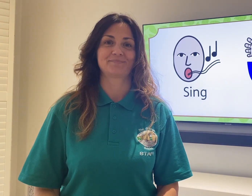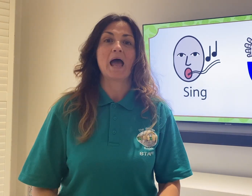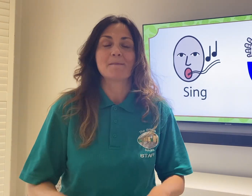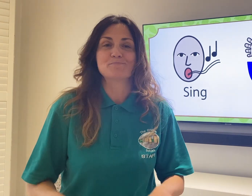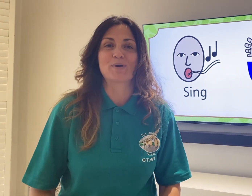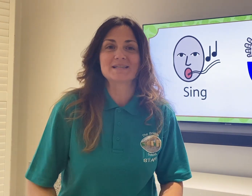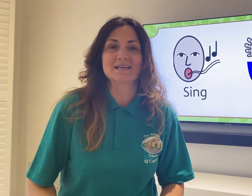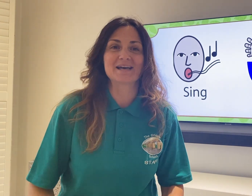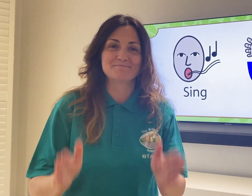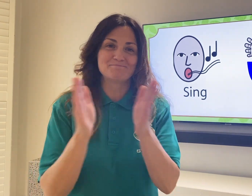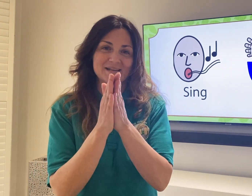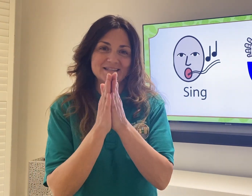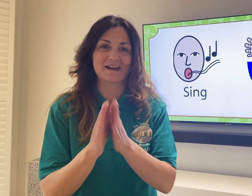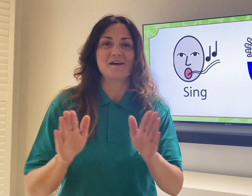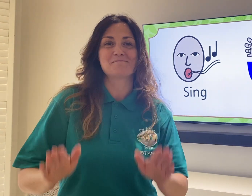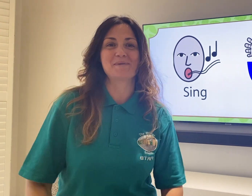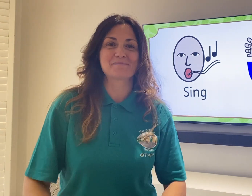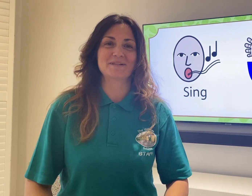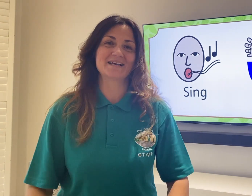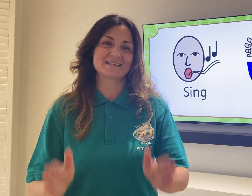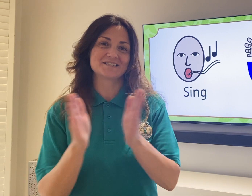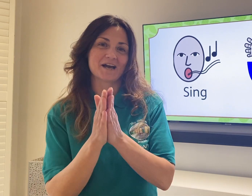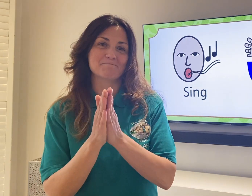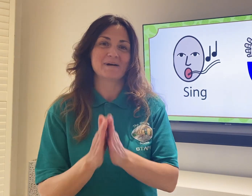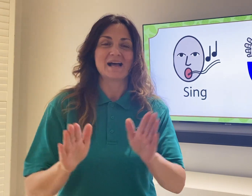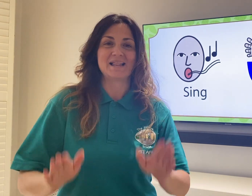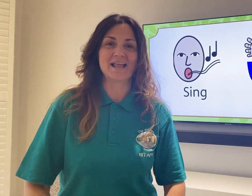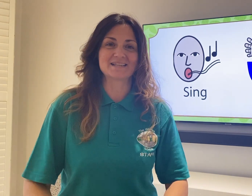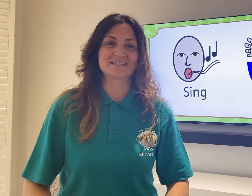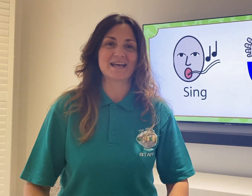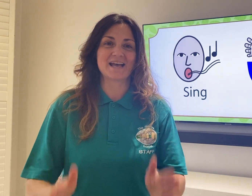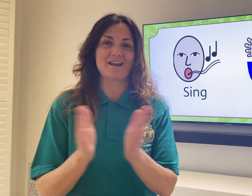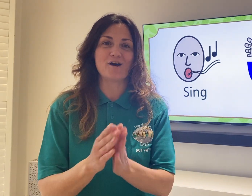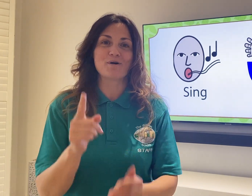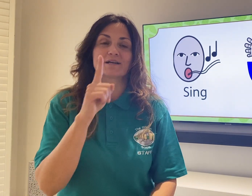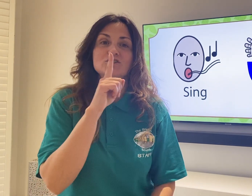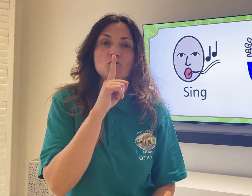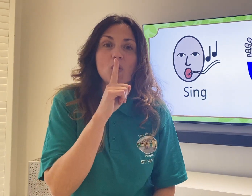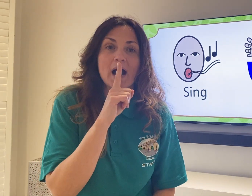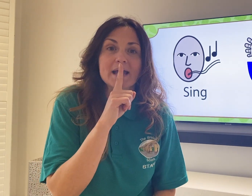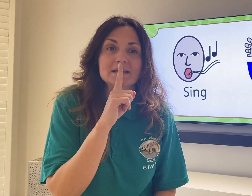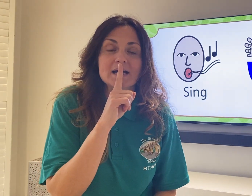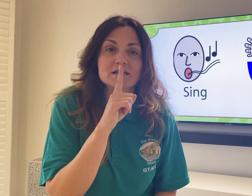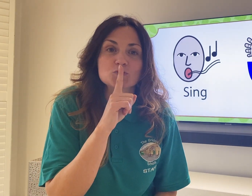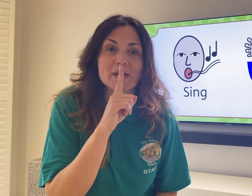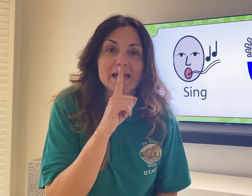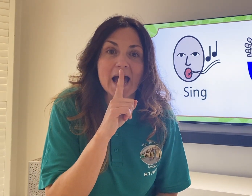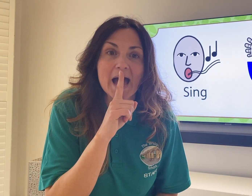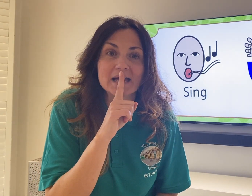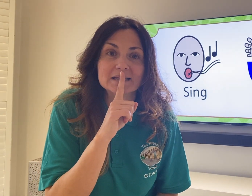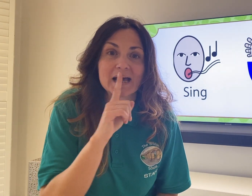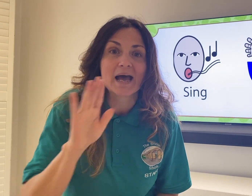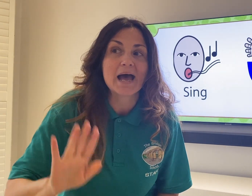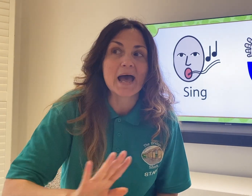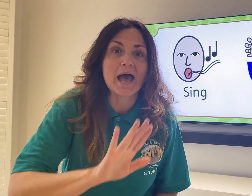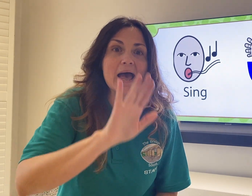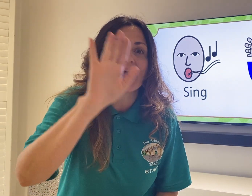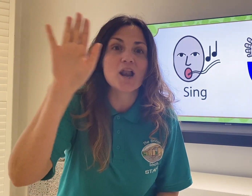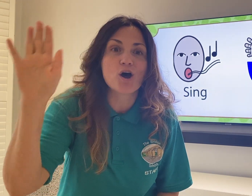Bread and butter, marmalade and jam. Let's say hello as quiet as we can. Hello.